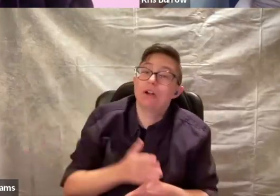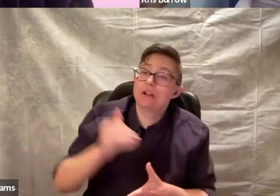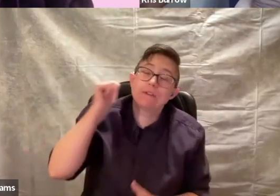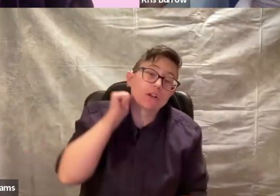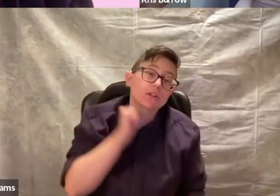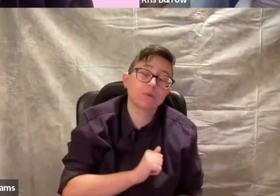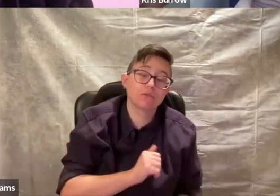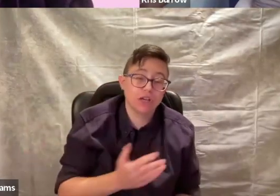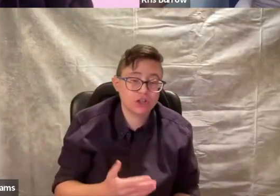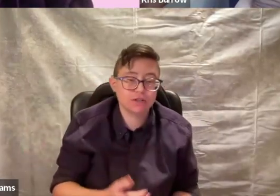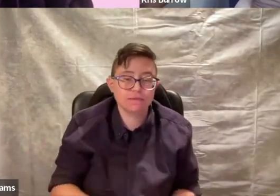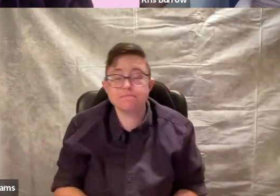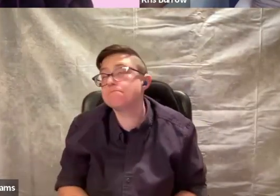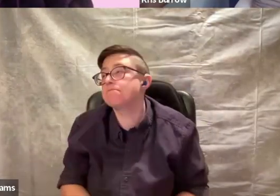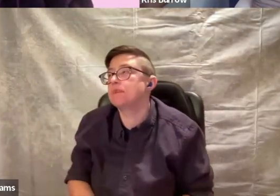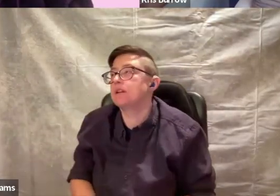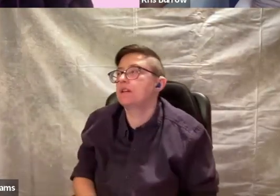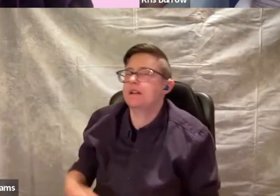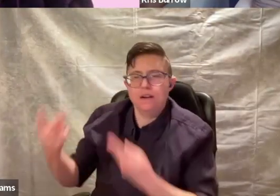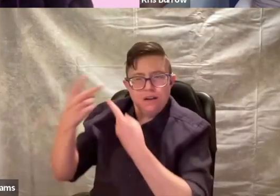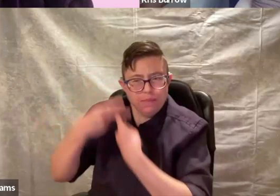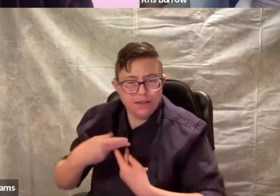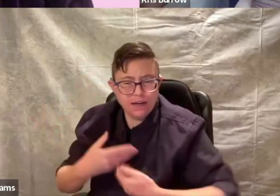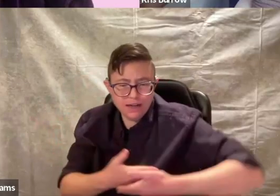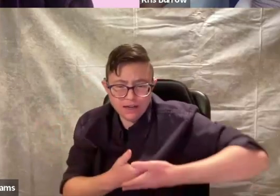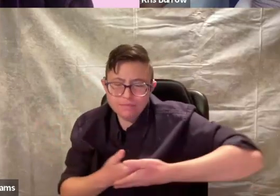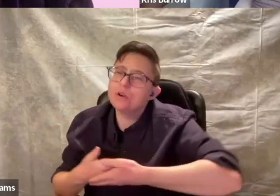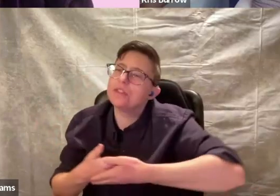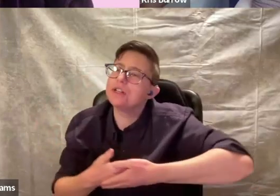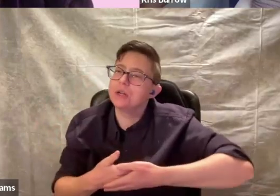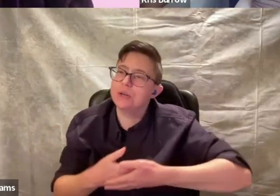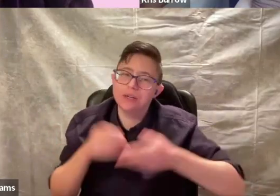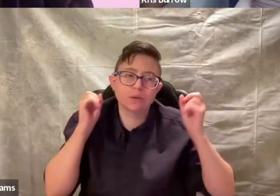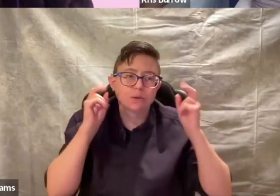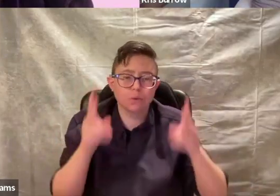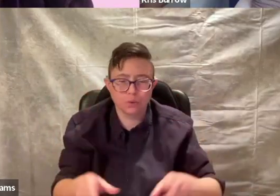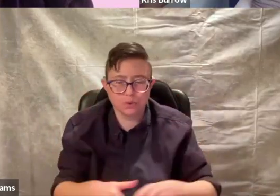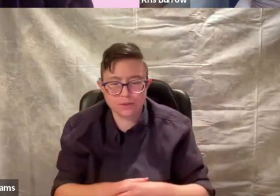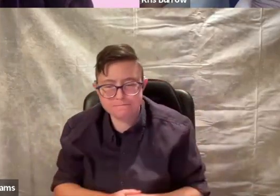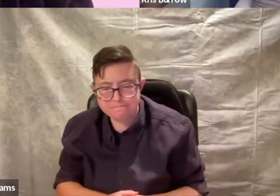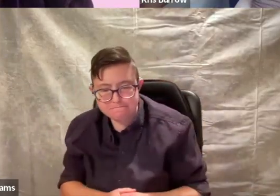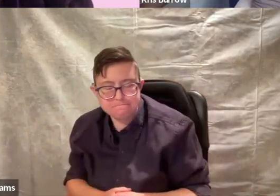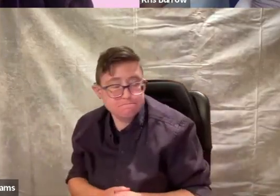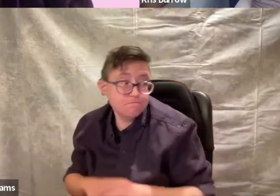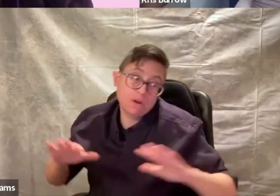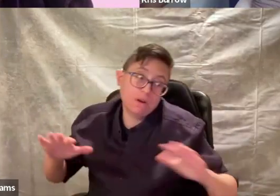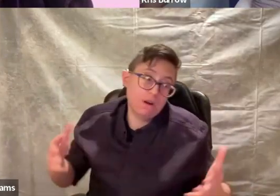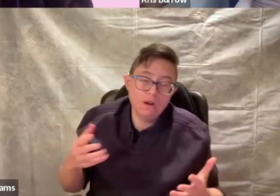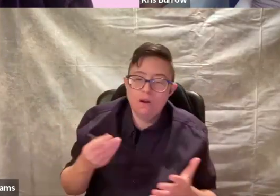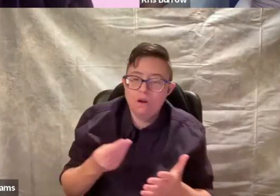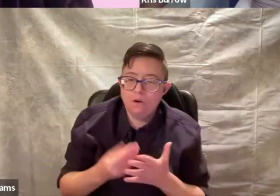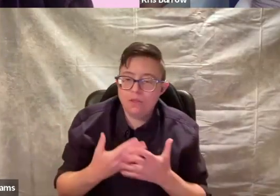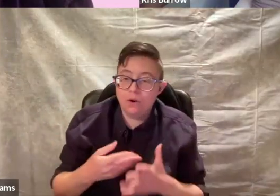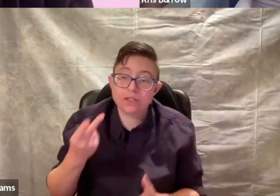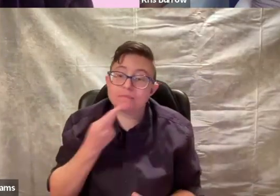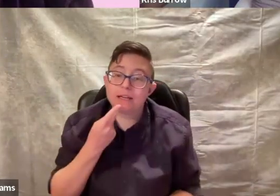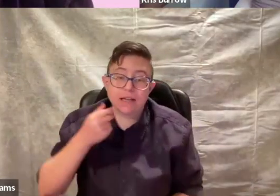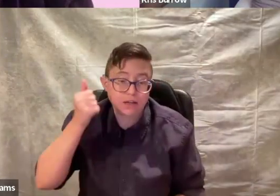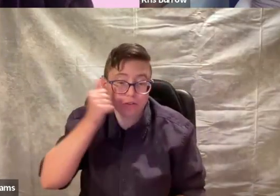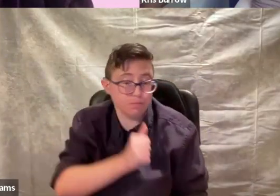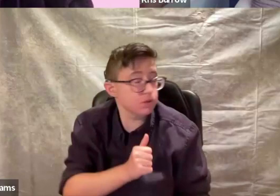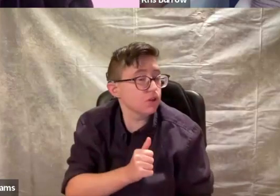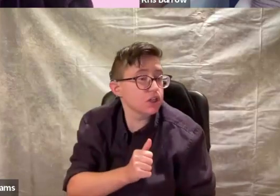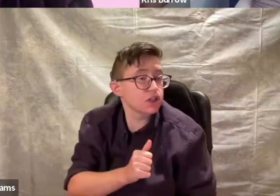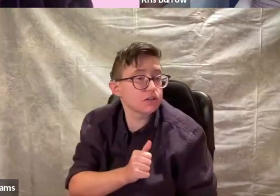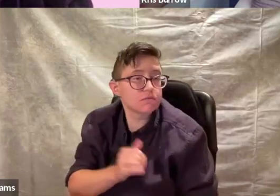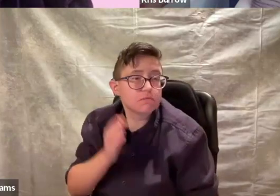My very first operation? My care on the neonatal road? Or the cost of my